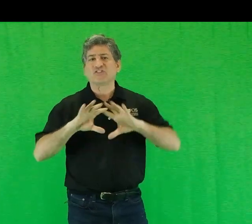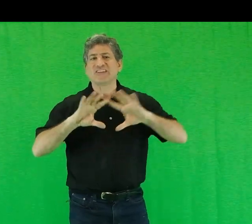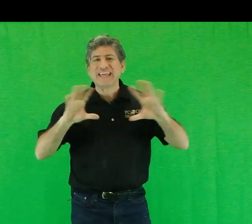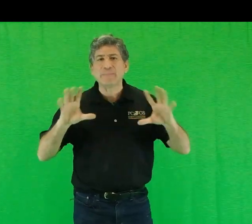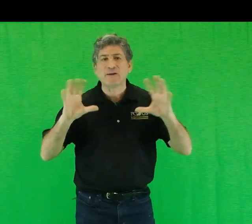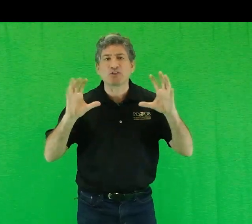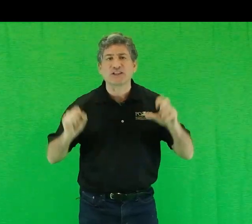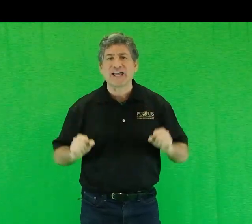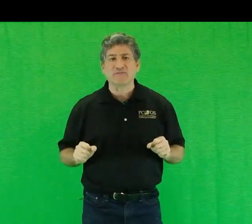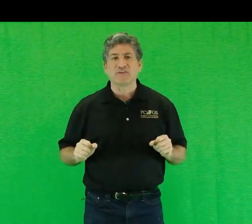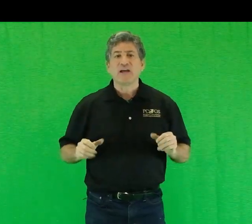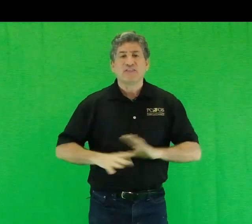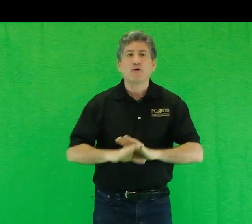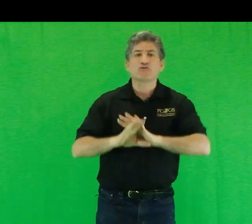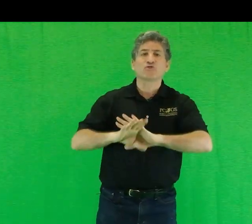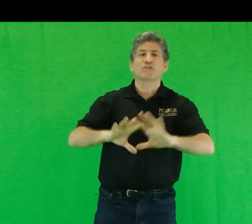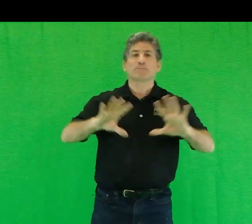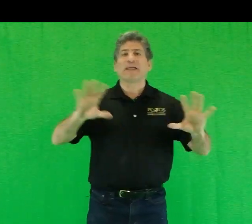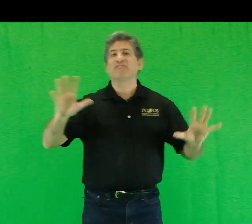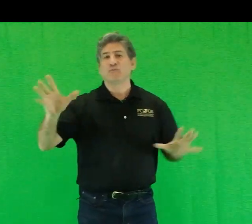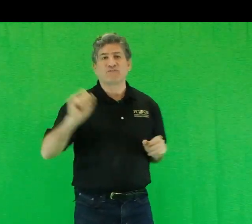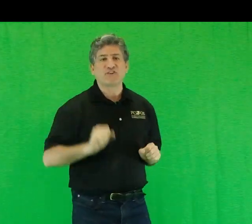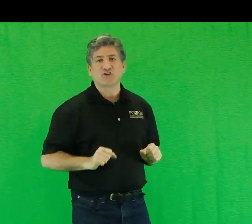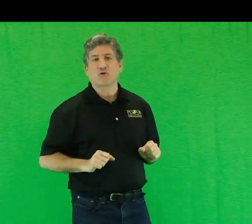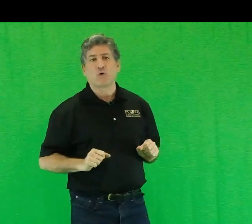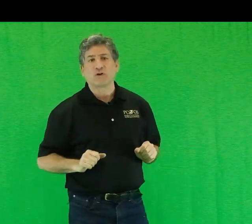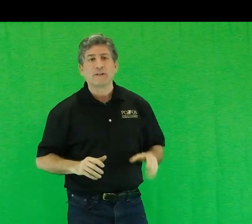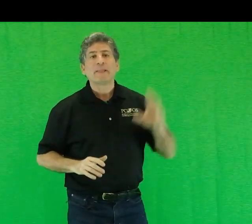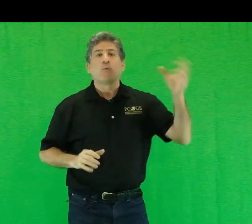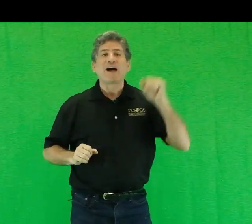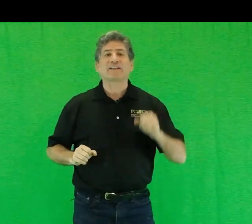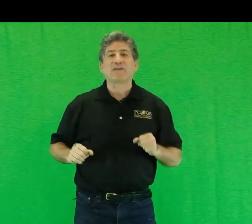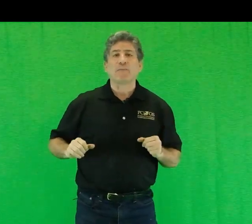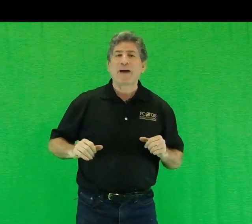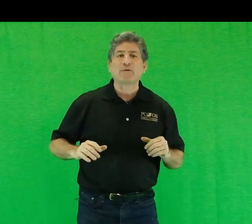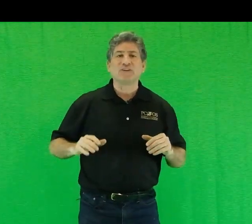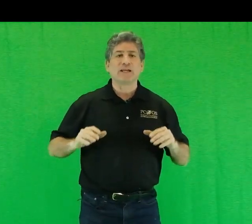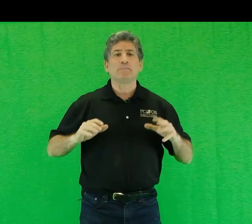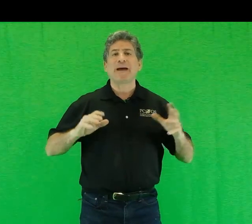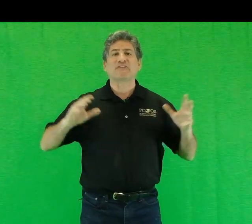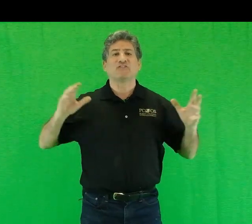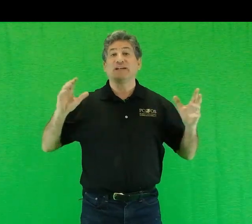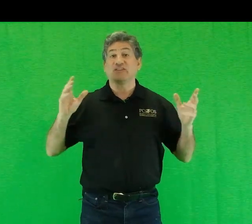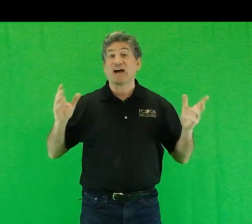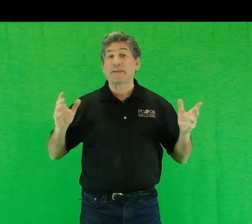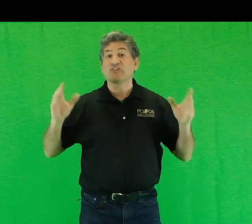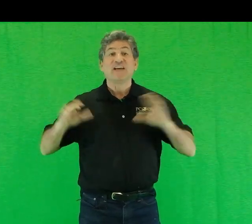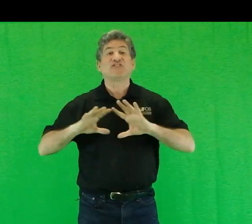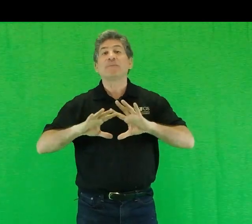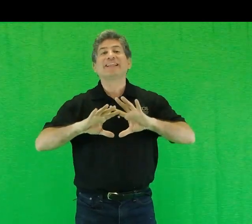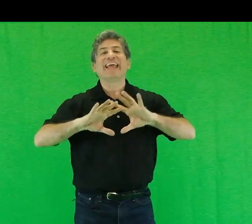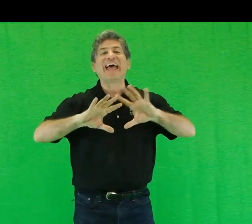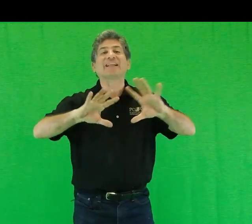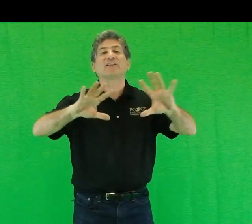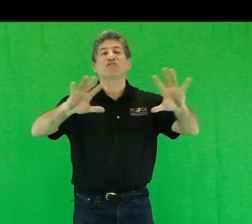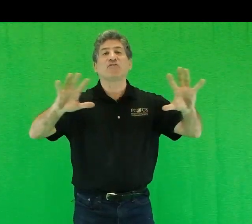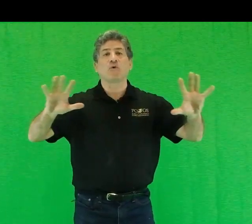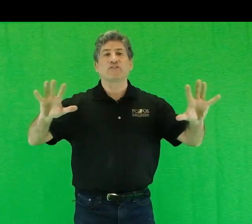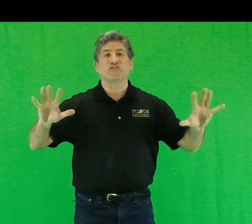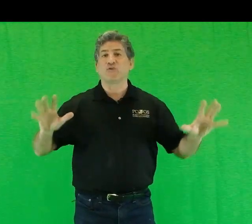teeming with life. The oceans were splendid with fish and coral. Wildlife abounding in massive and, at times, seemingly endless forests and